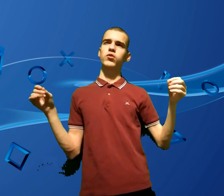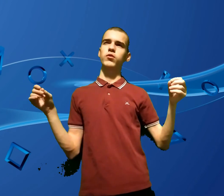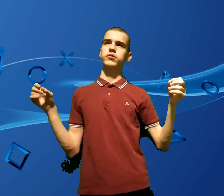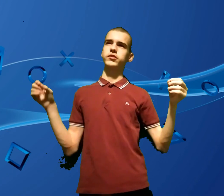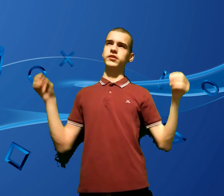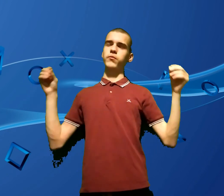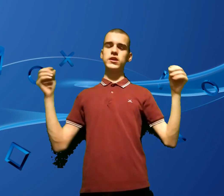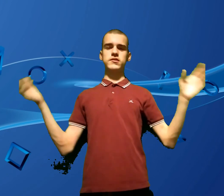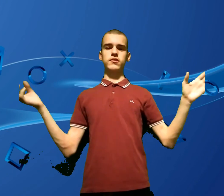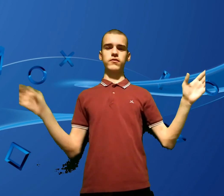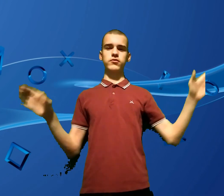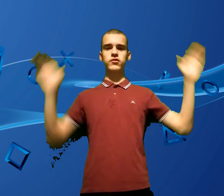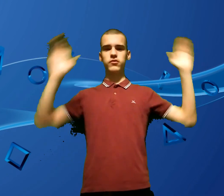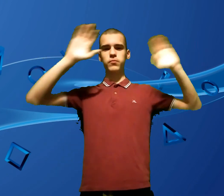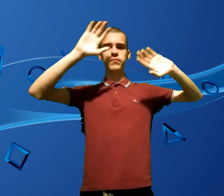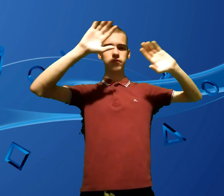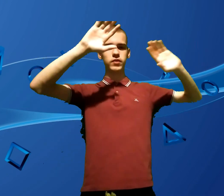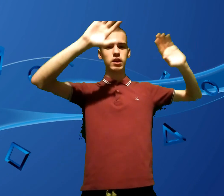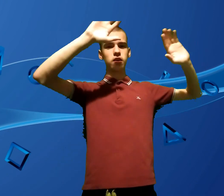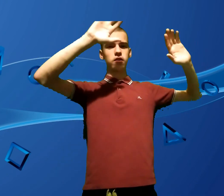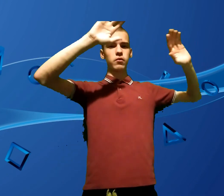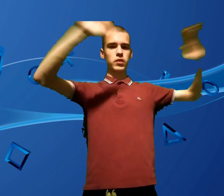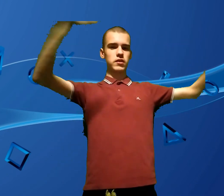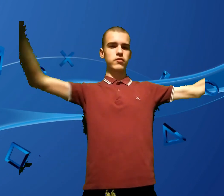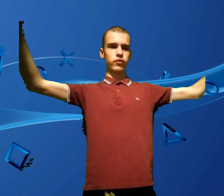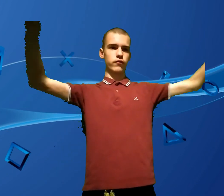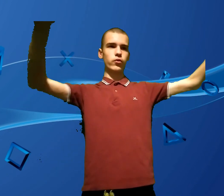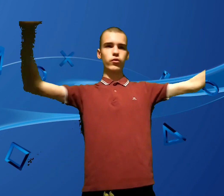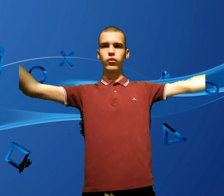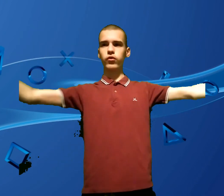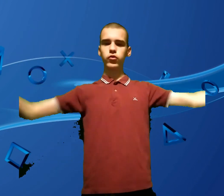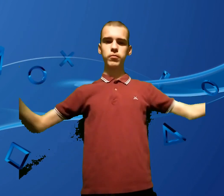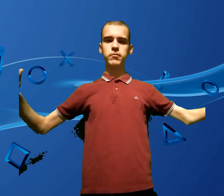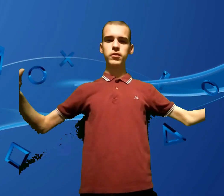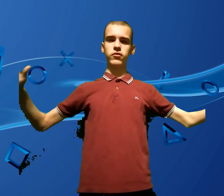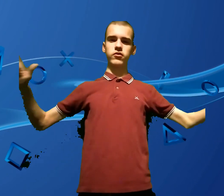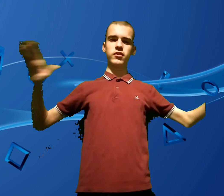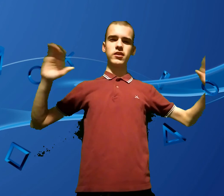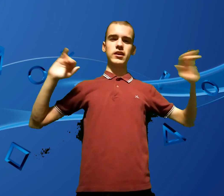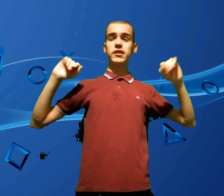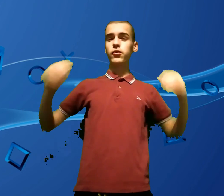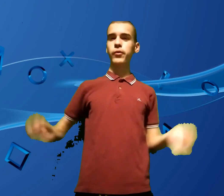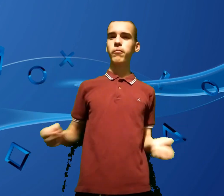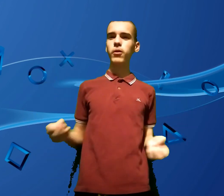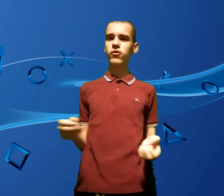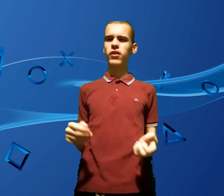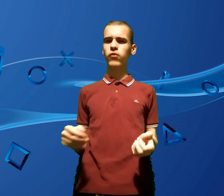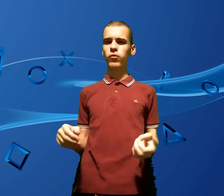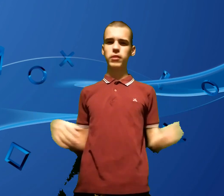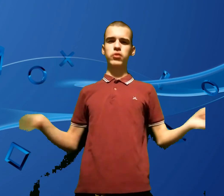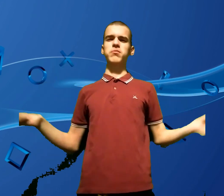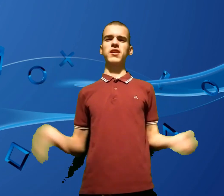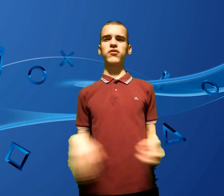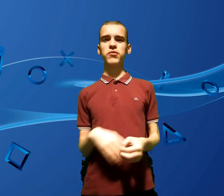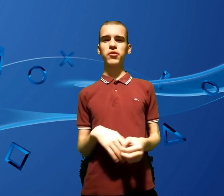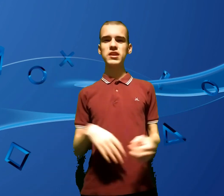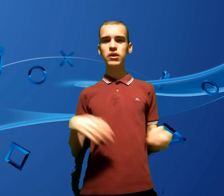wrong, was to say white stuff. There was this white stuff all along the top of the mountains. I didn't know there were mountains, I thought, well, it must be some sort of eco